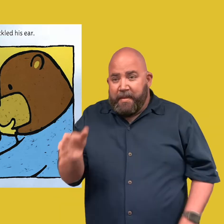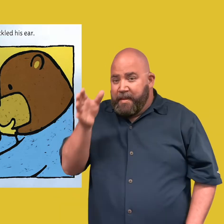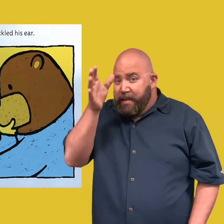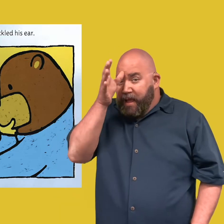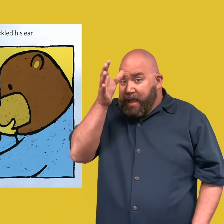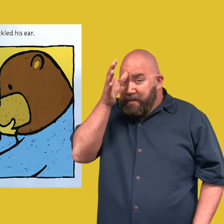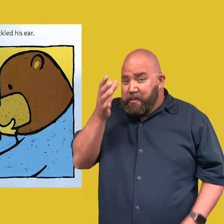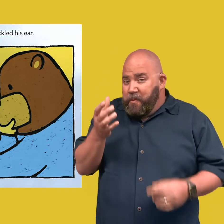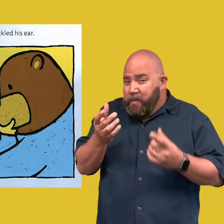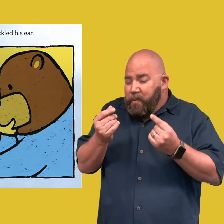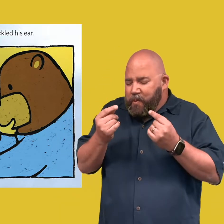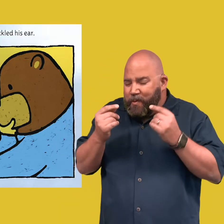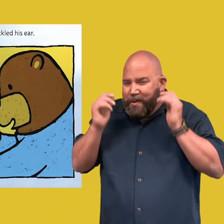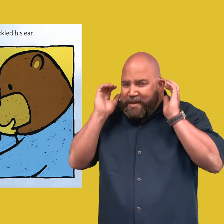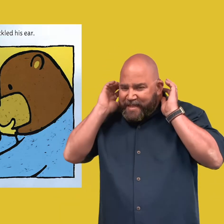And Papa tickled his ear.